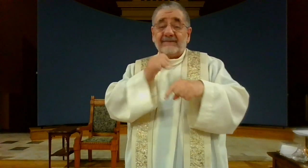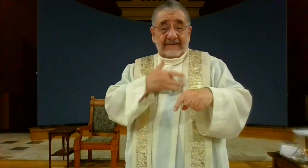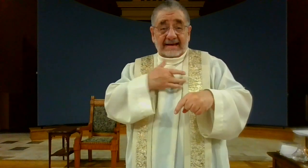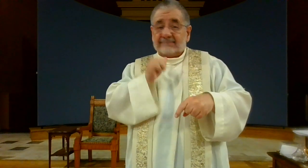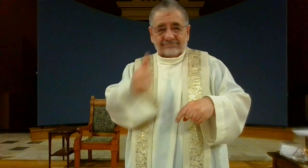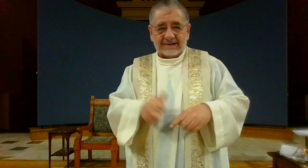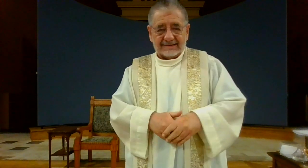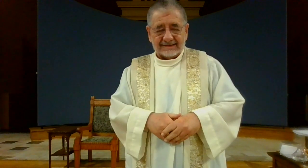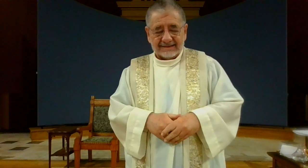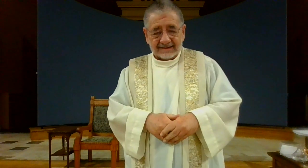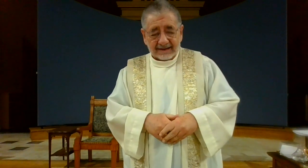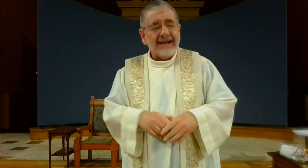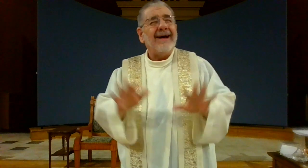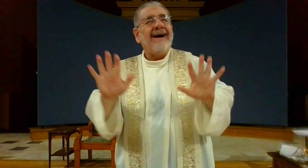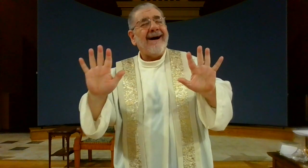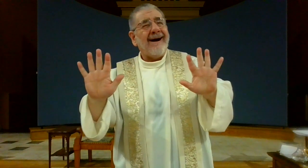first love is not a feeling.